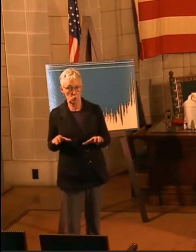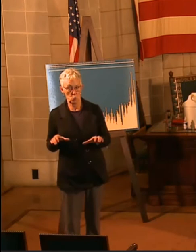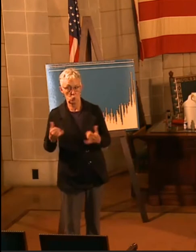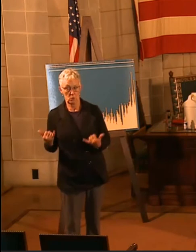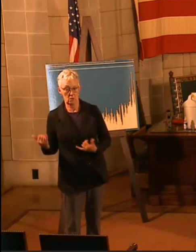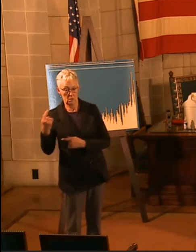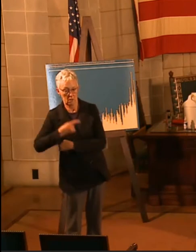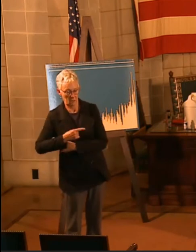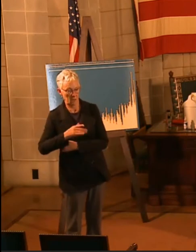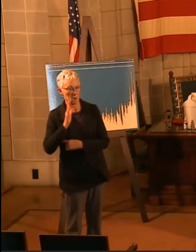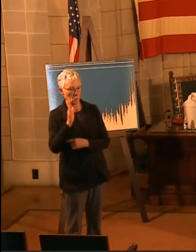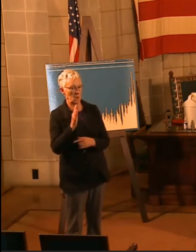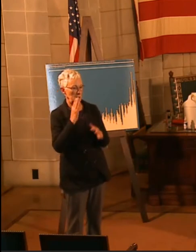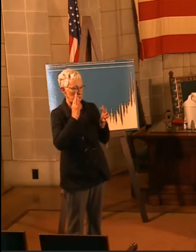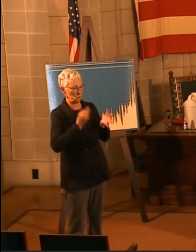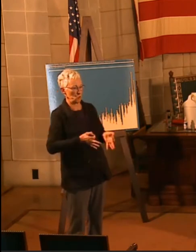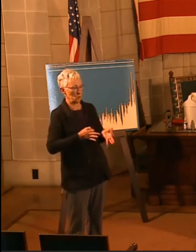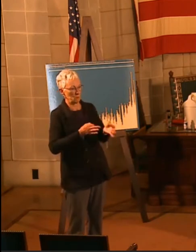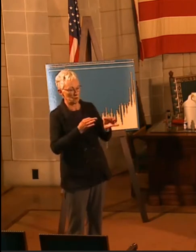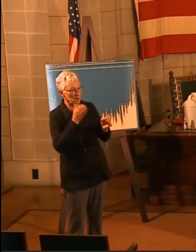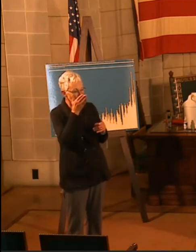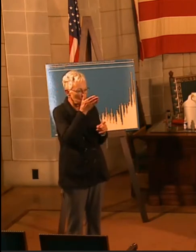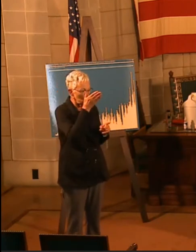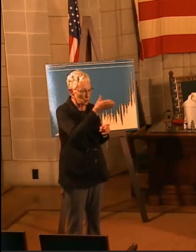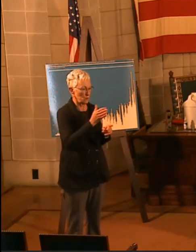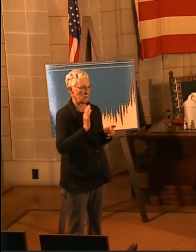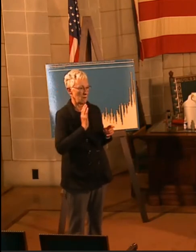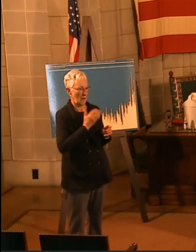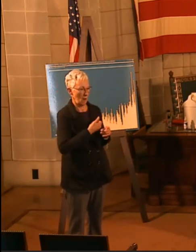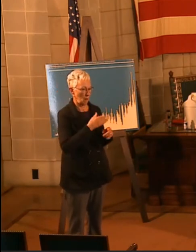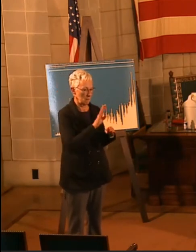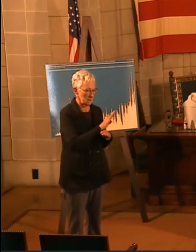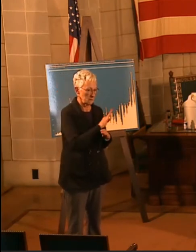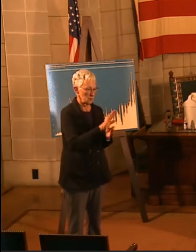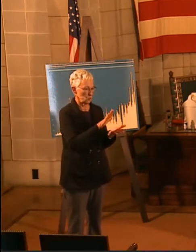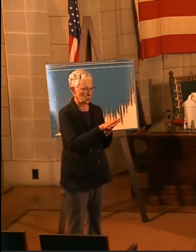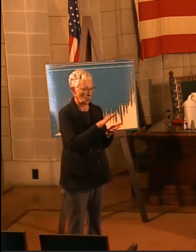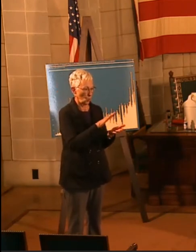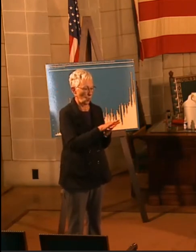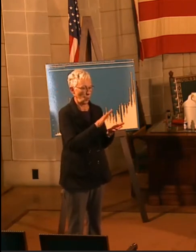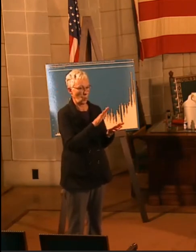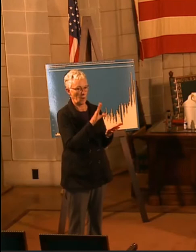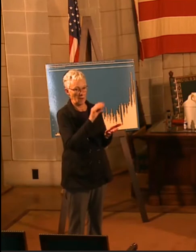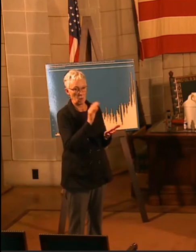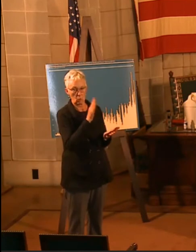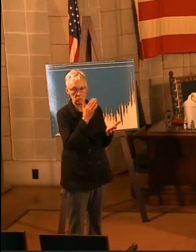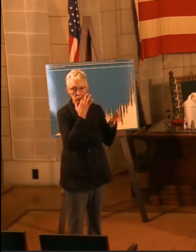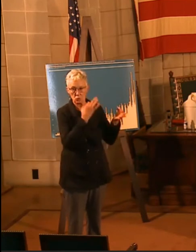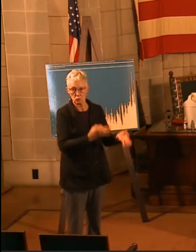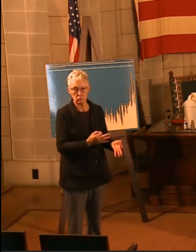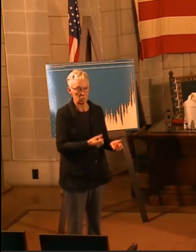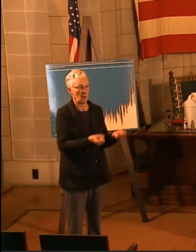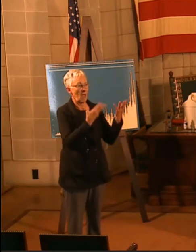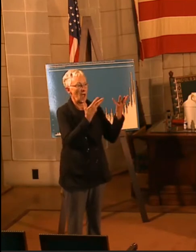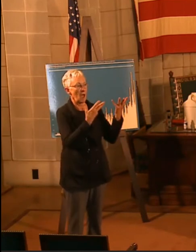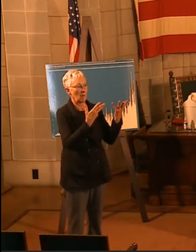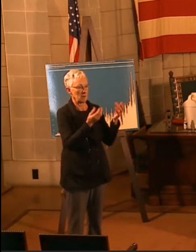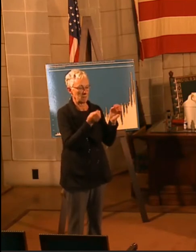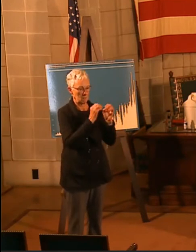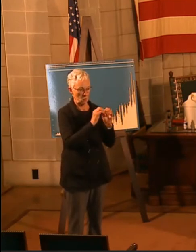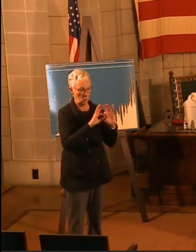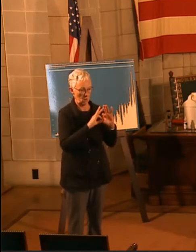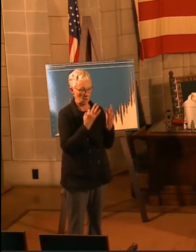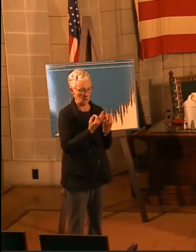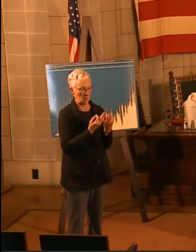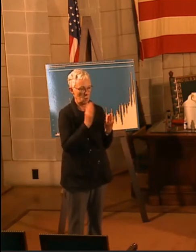fate of our schools, businesses, teams, and churches. Moreover, it will determine the number of additional Nebraskan families with